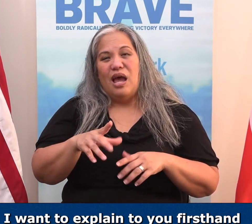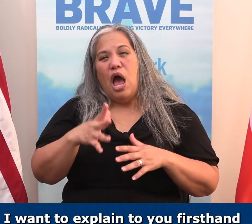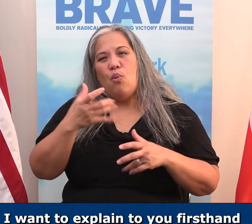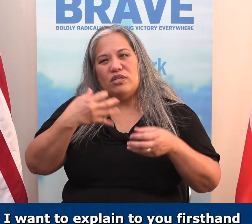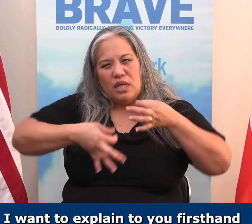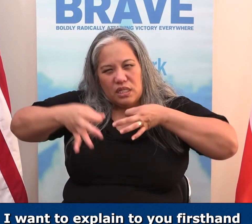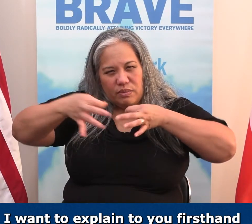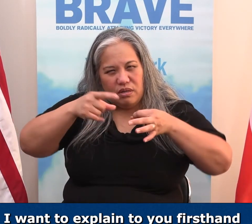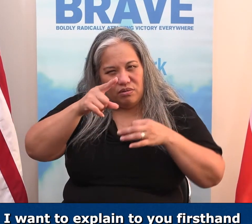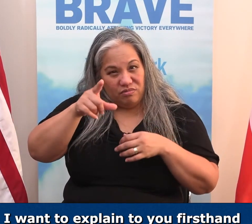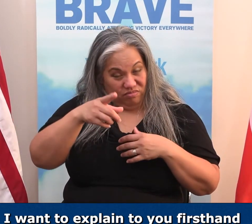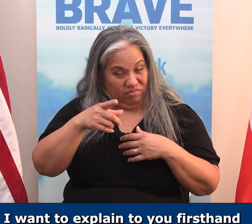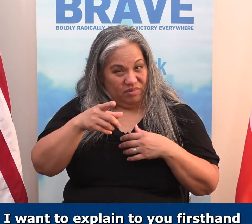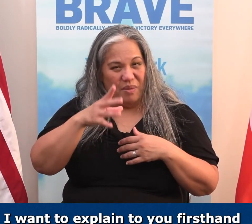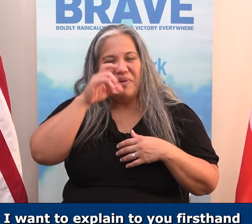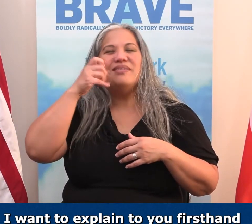because I know you're an awesome teacher.